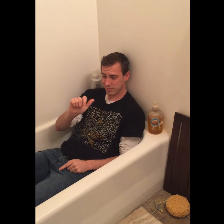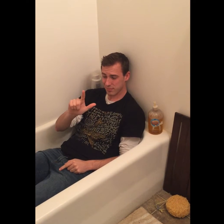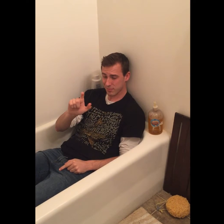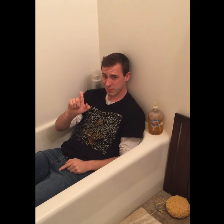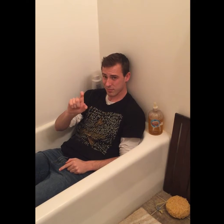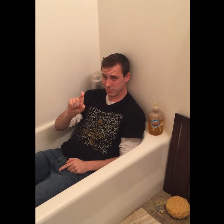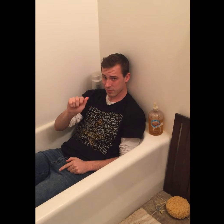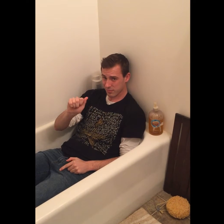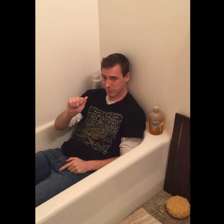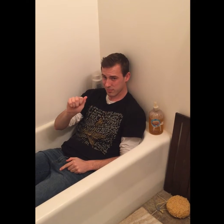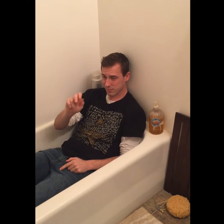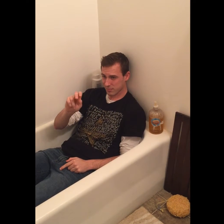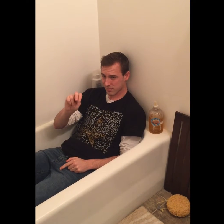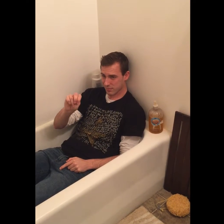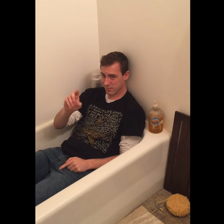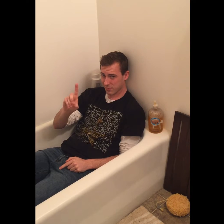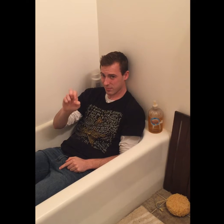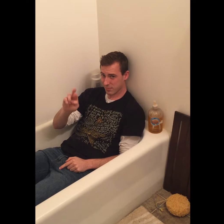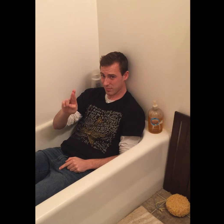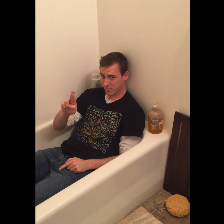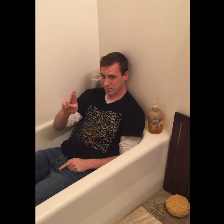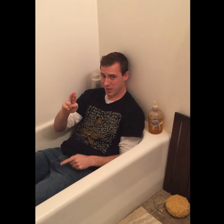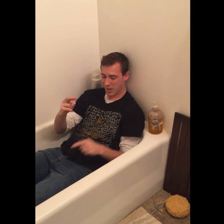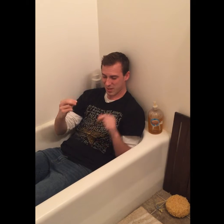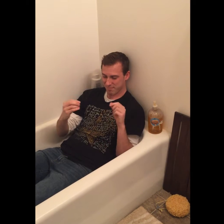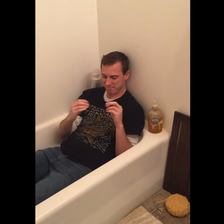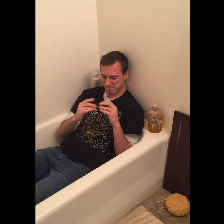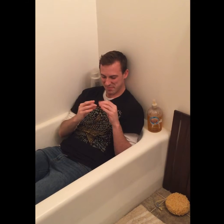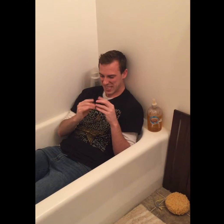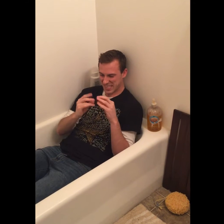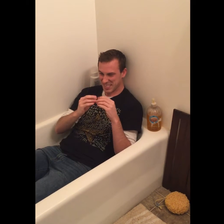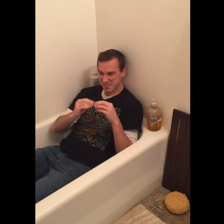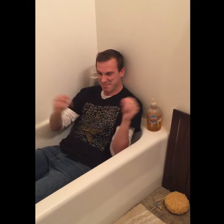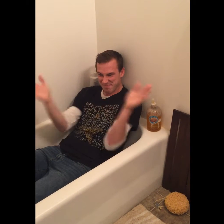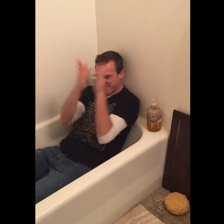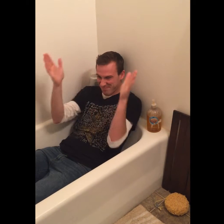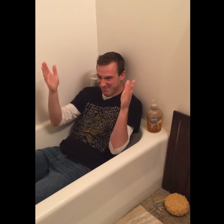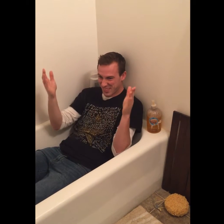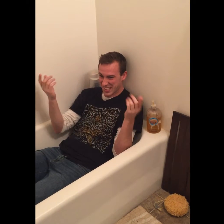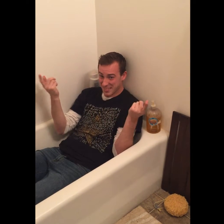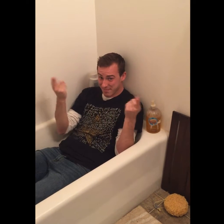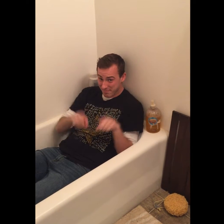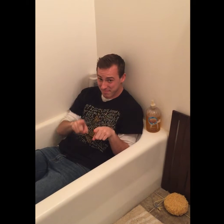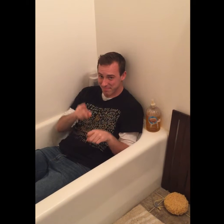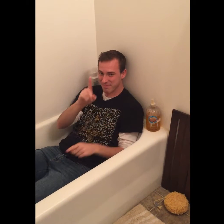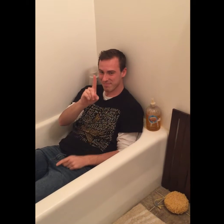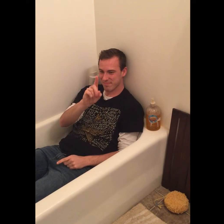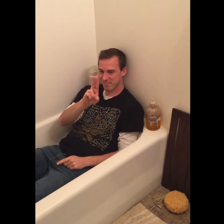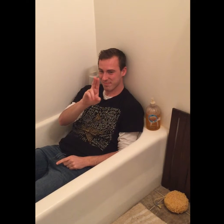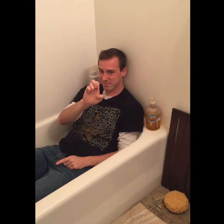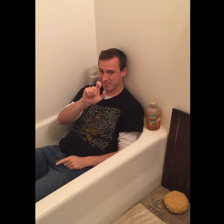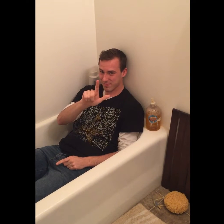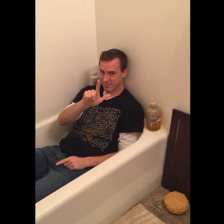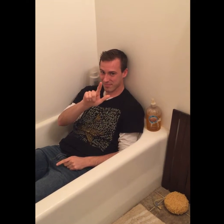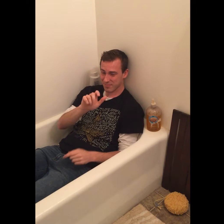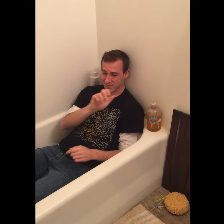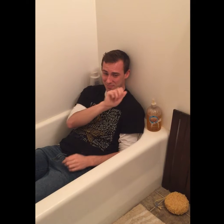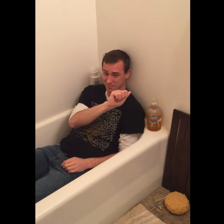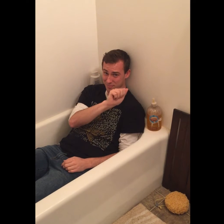came Devastation rained on man Saw his future drip, dripping down the drain Put a pentel to his